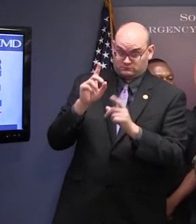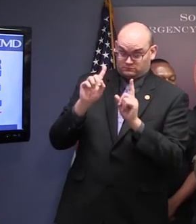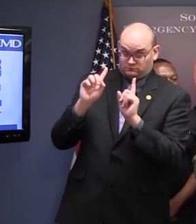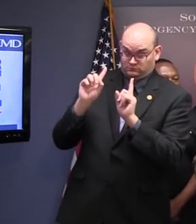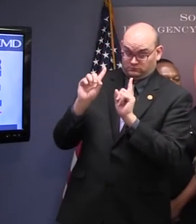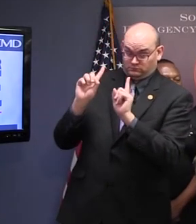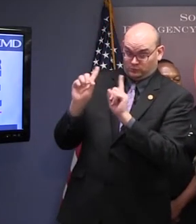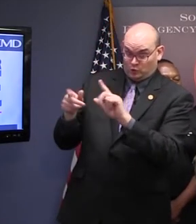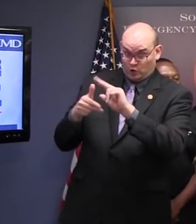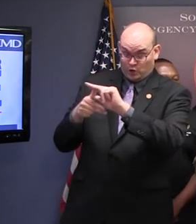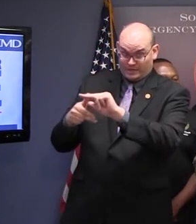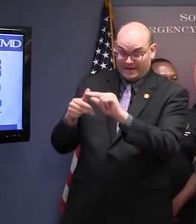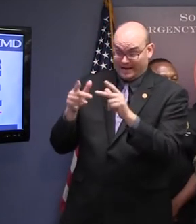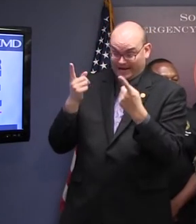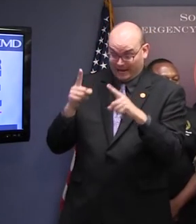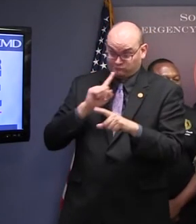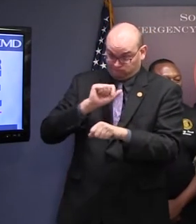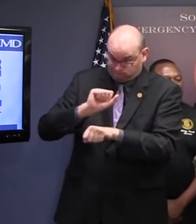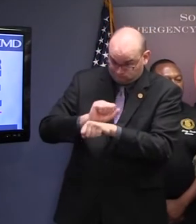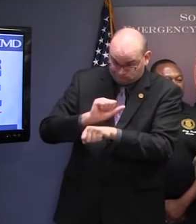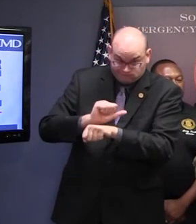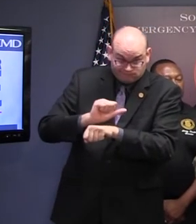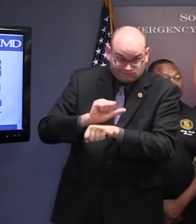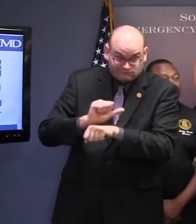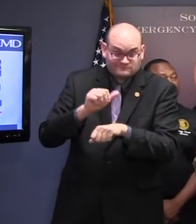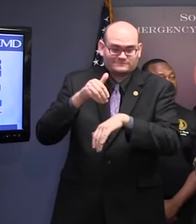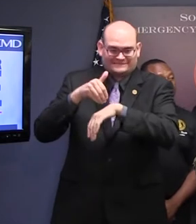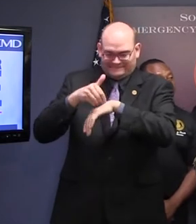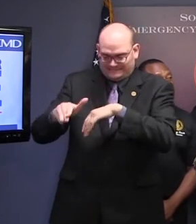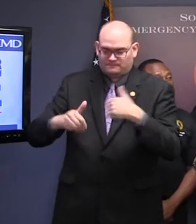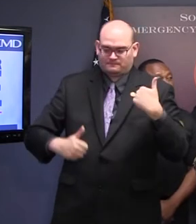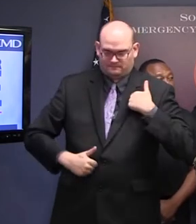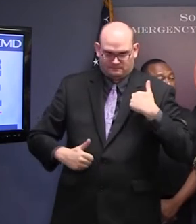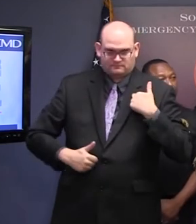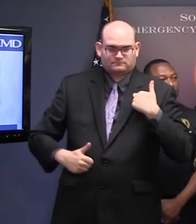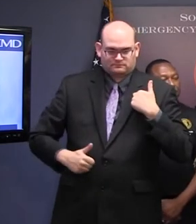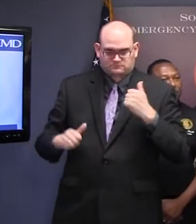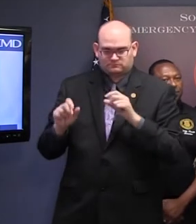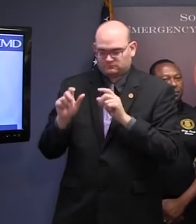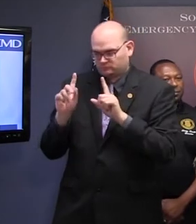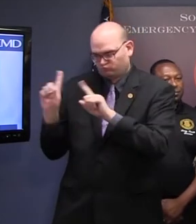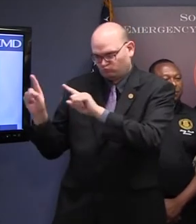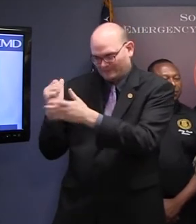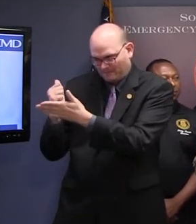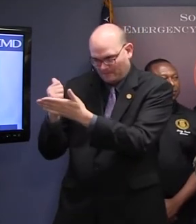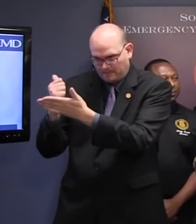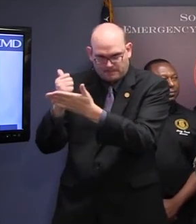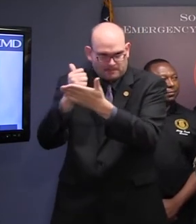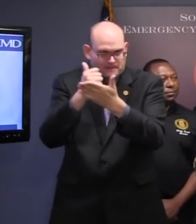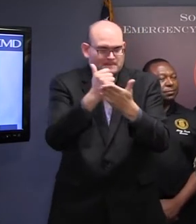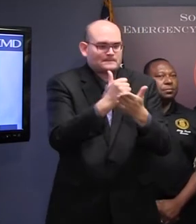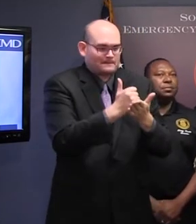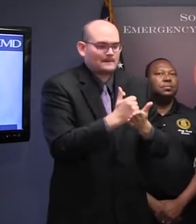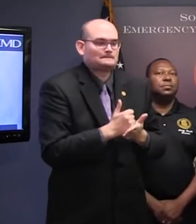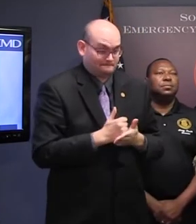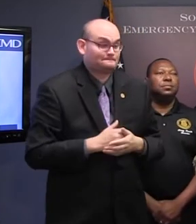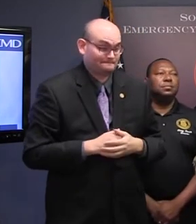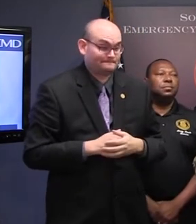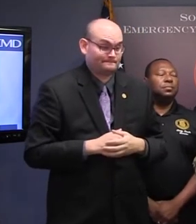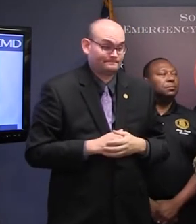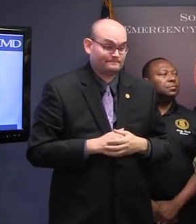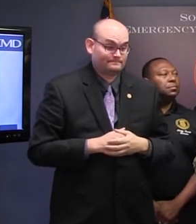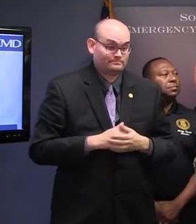so you'll see a lot of different forces, military forces. We have contacted the Department of Defense,